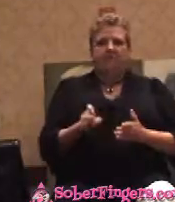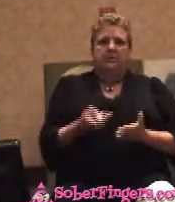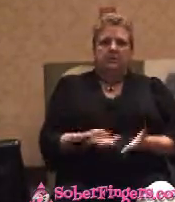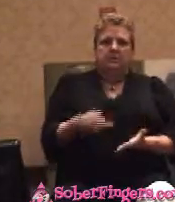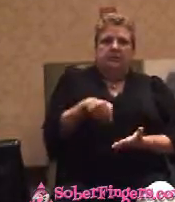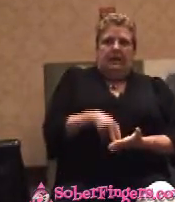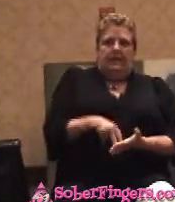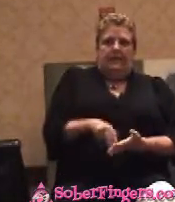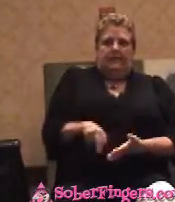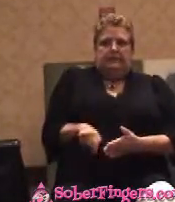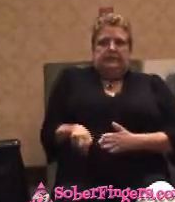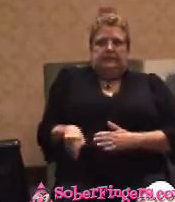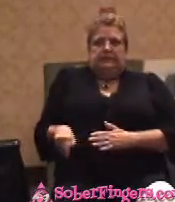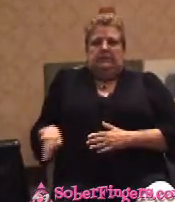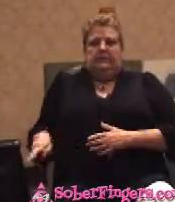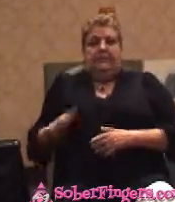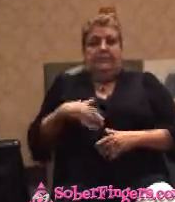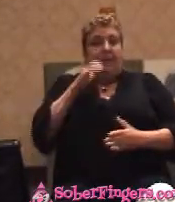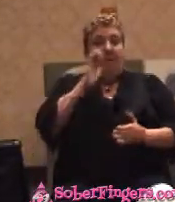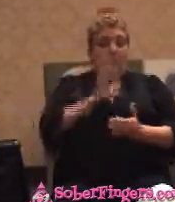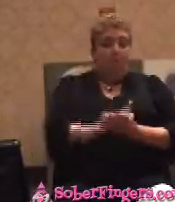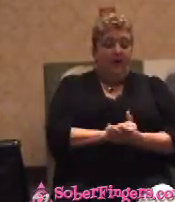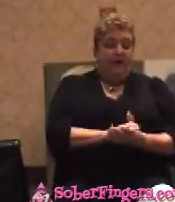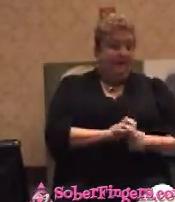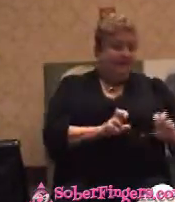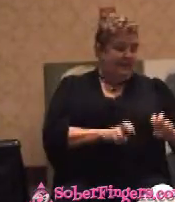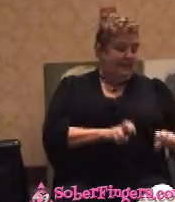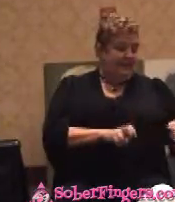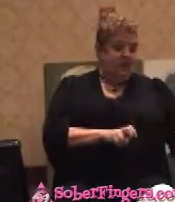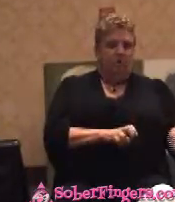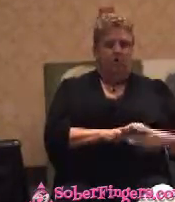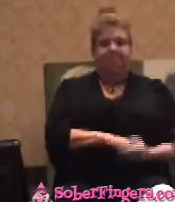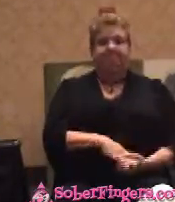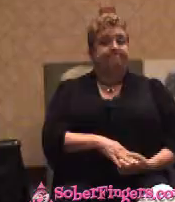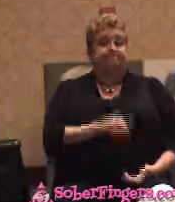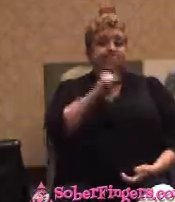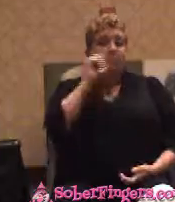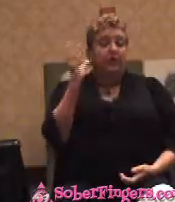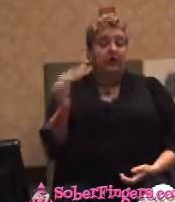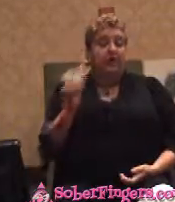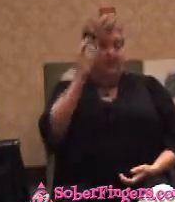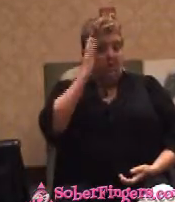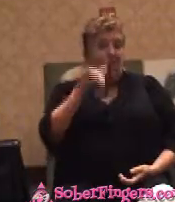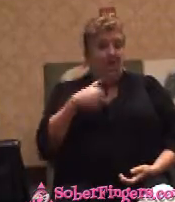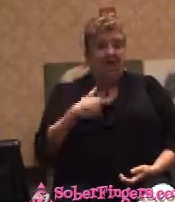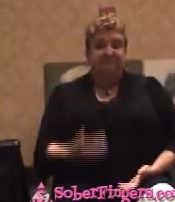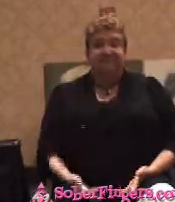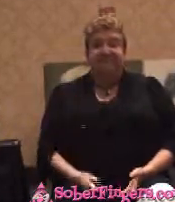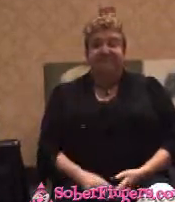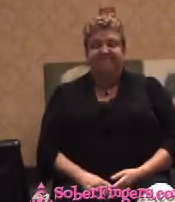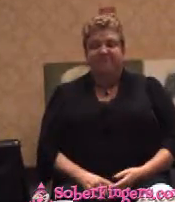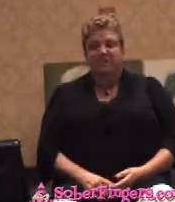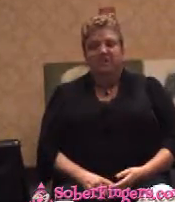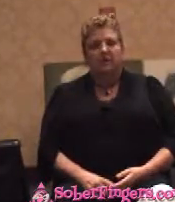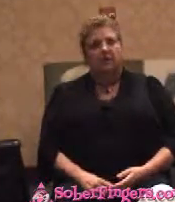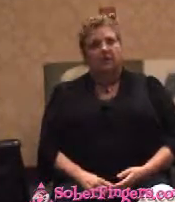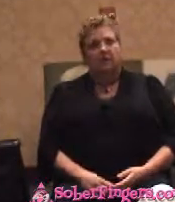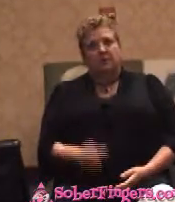whatever. And my wife was going to sit right there where she was. She you know, you're going to find this. So I thought, surely somebody